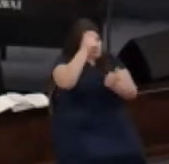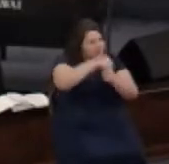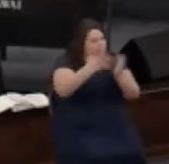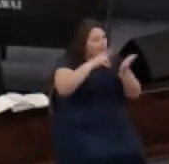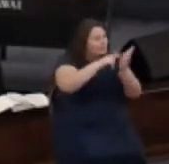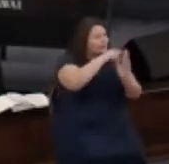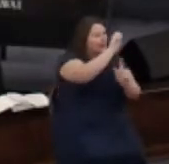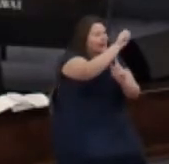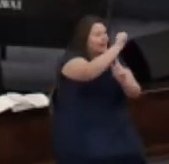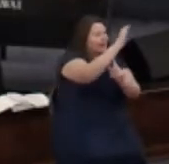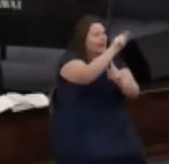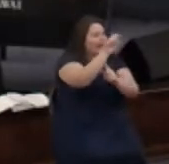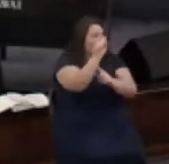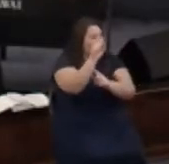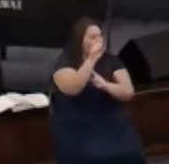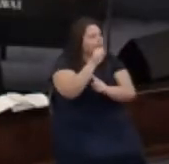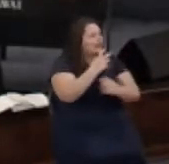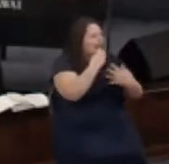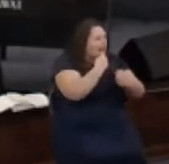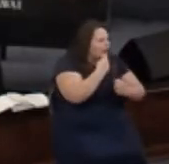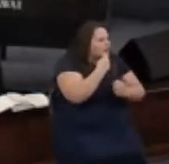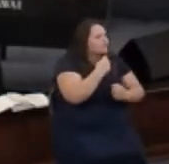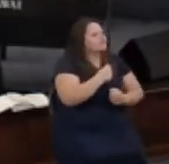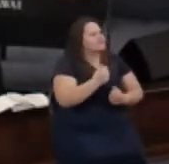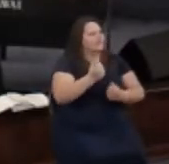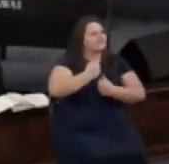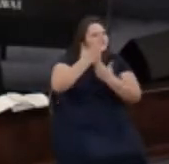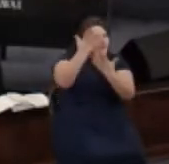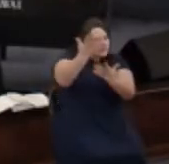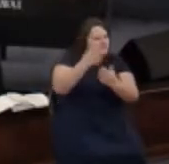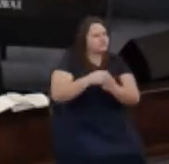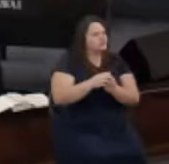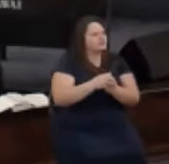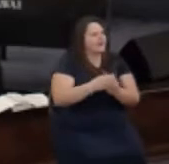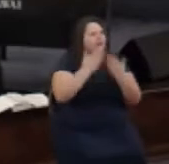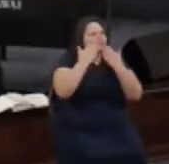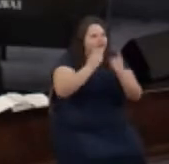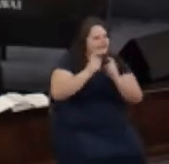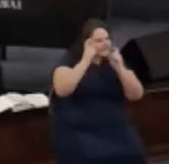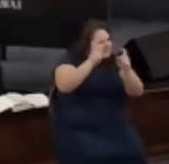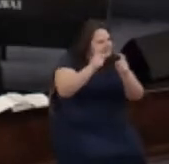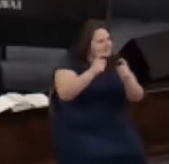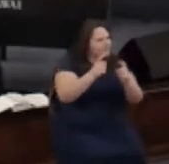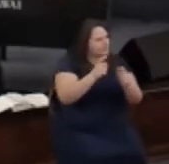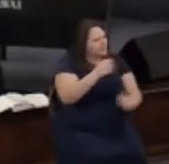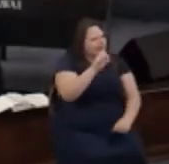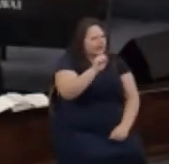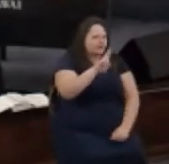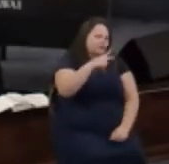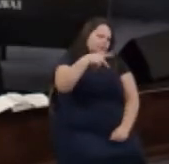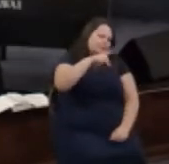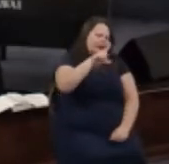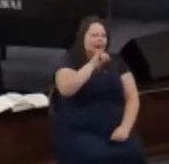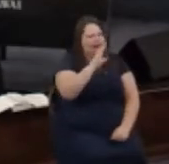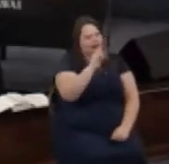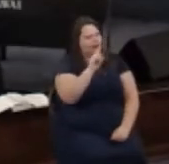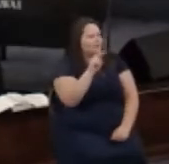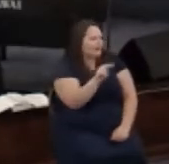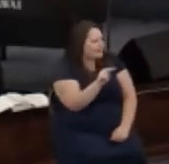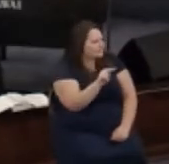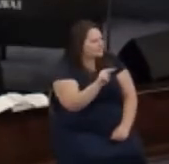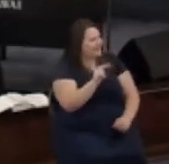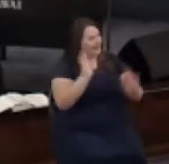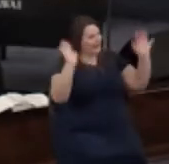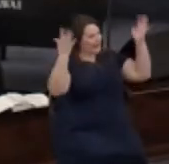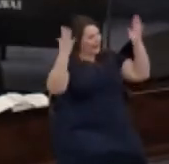way to go very good you